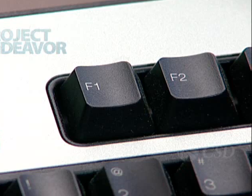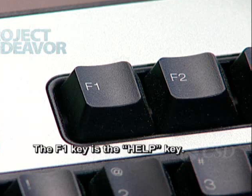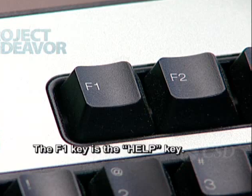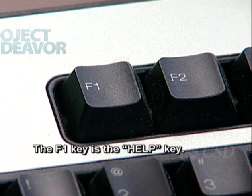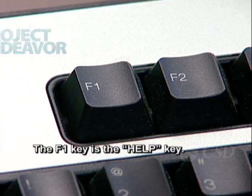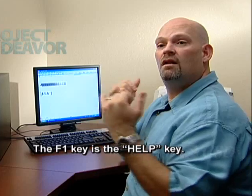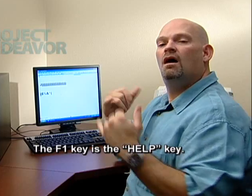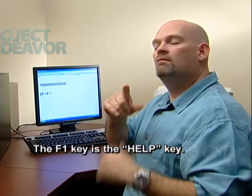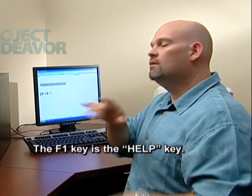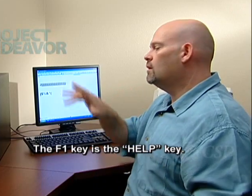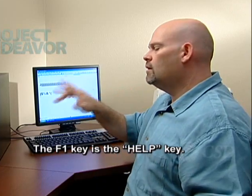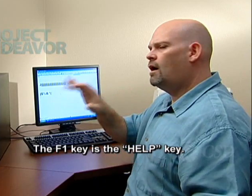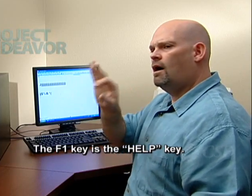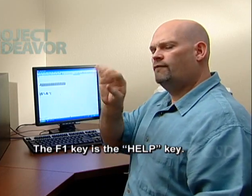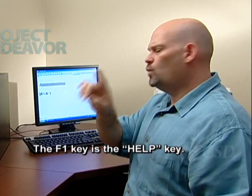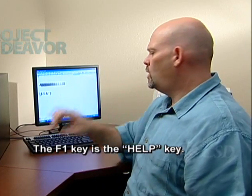The F1 key is the Help key.